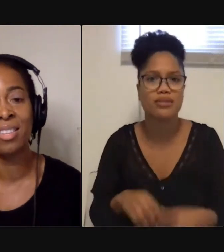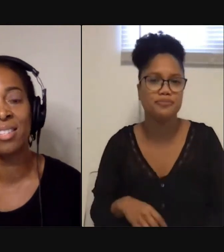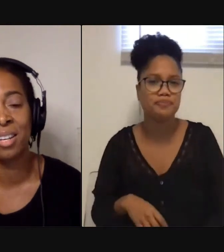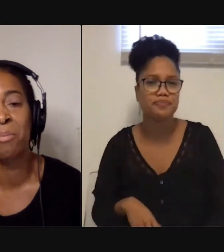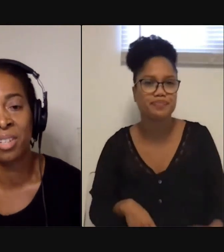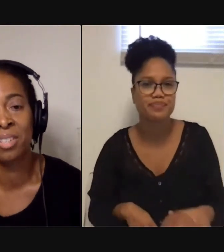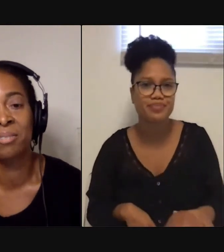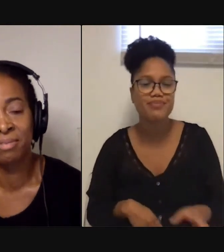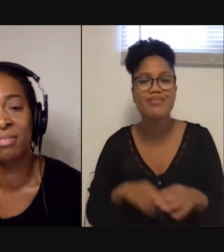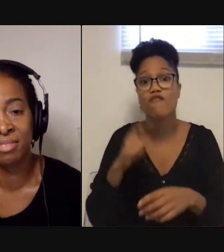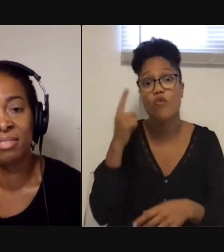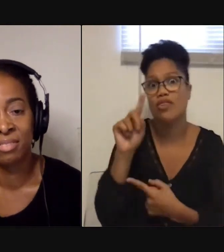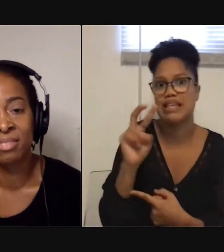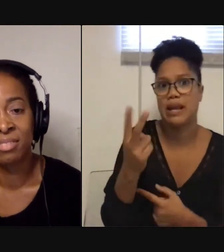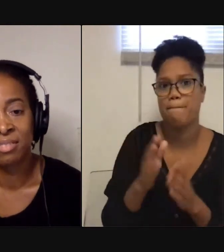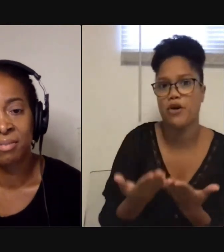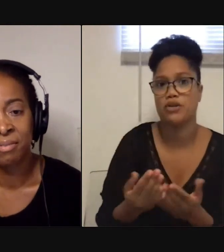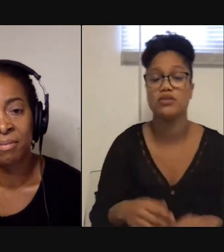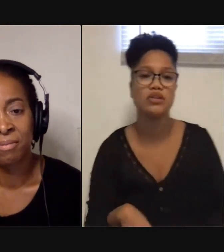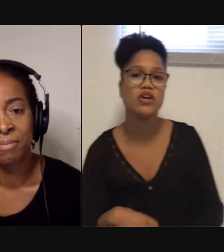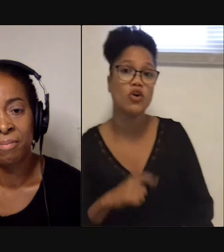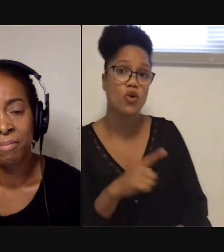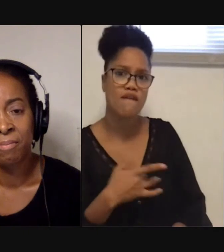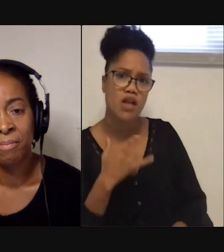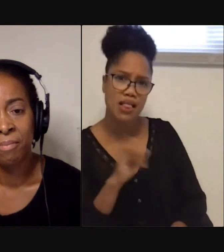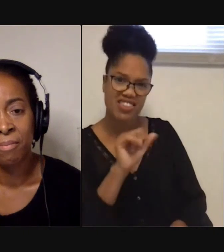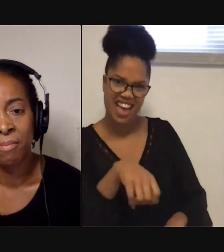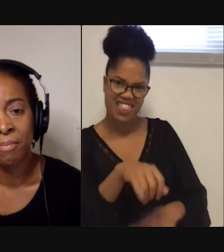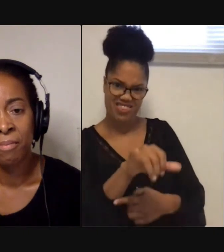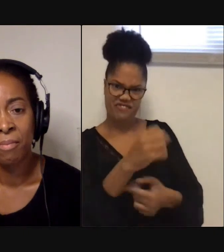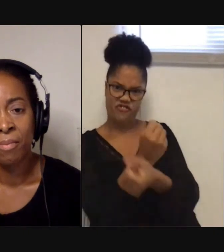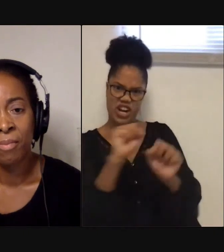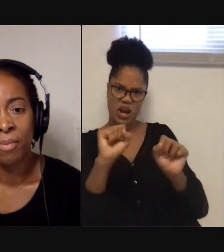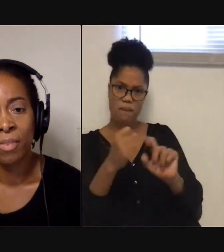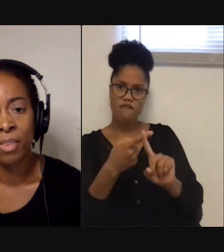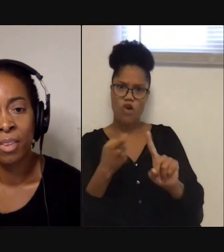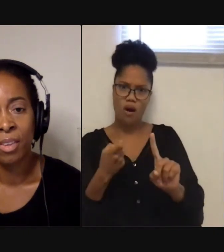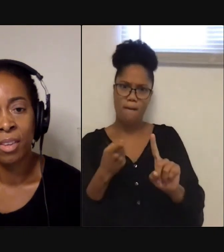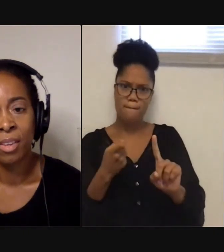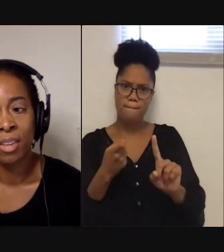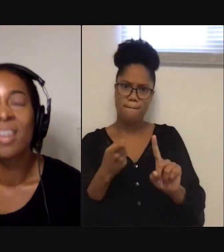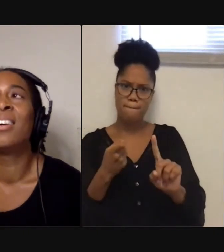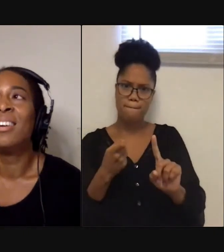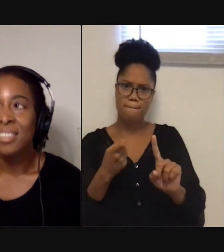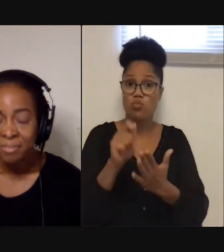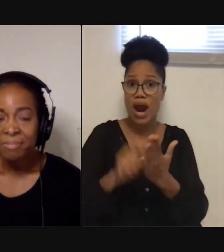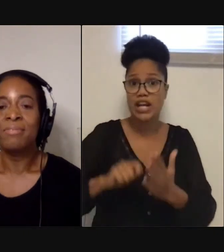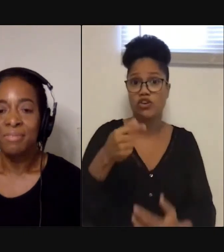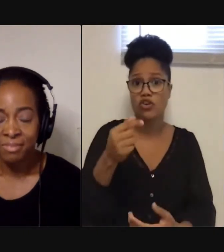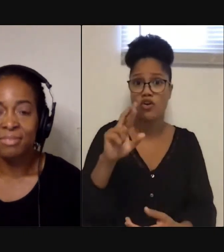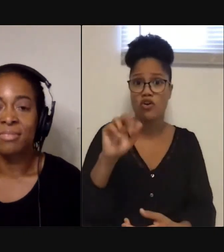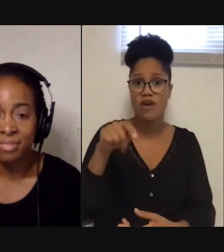in the second book. Yeah. you feel like some of that freedom came from your writing these graphic novels? Like did the